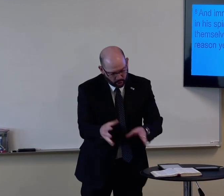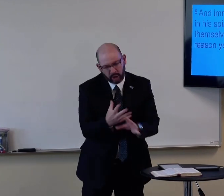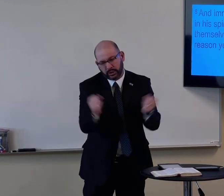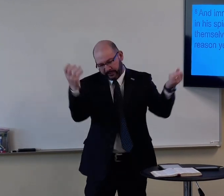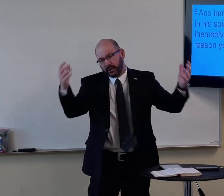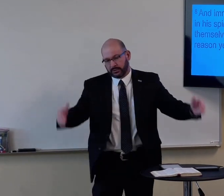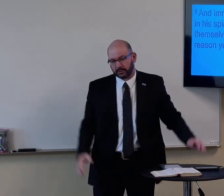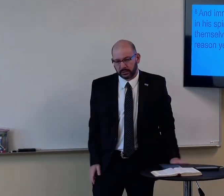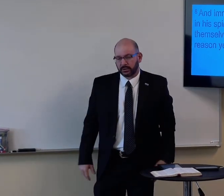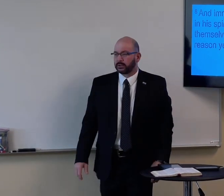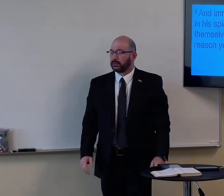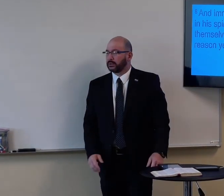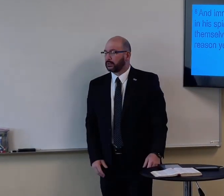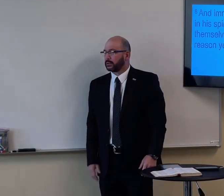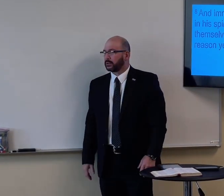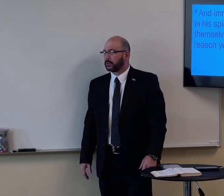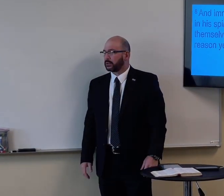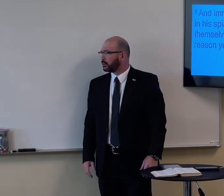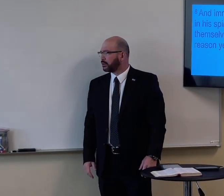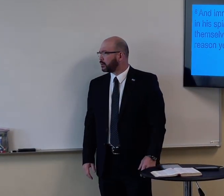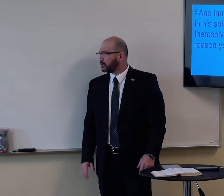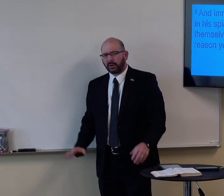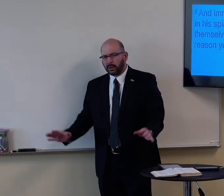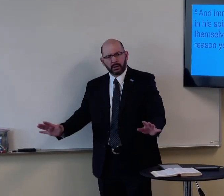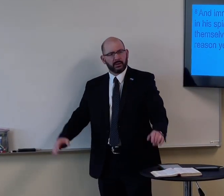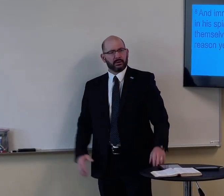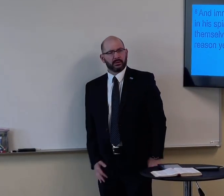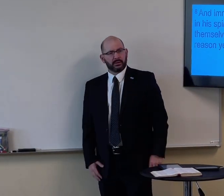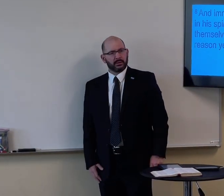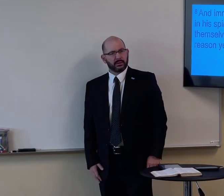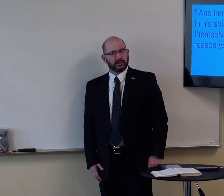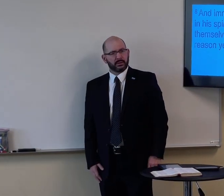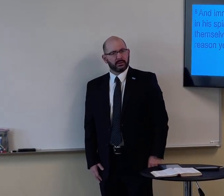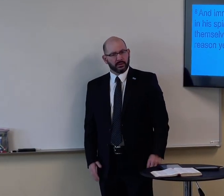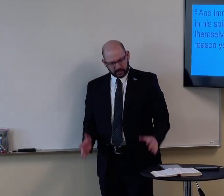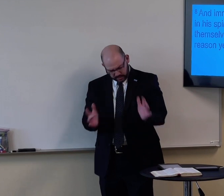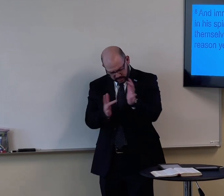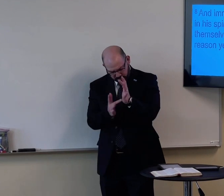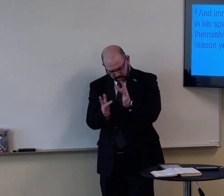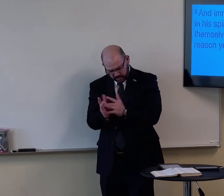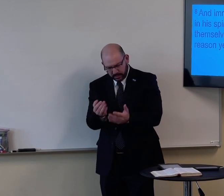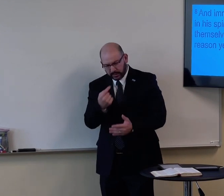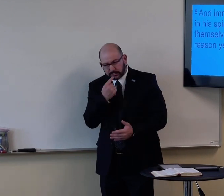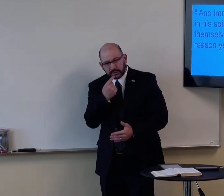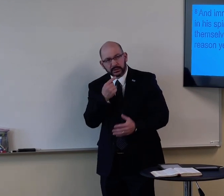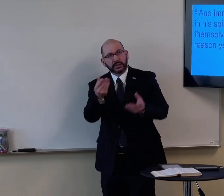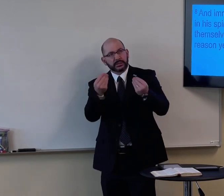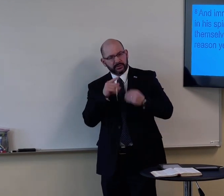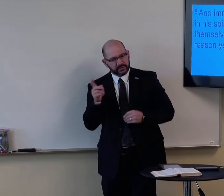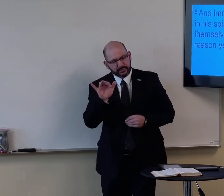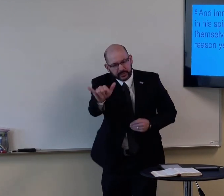know, kill yourself, you lose your salvation. No, none of those things are true. Jesus